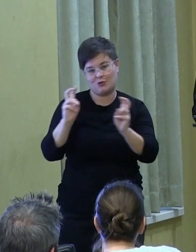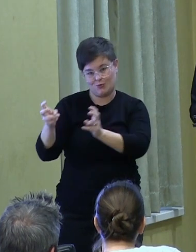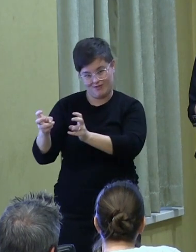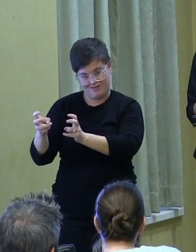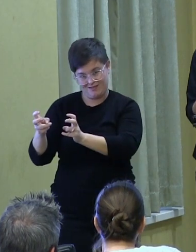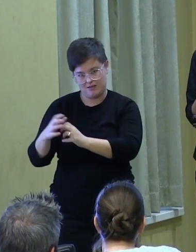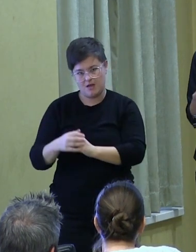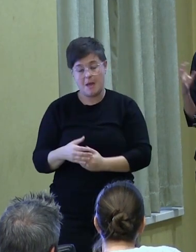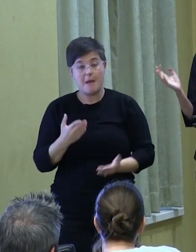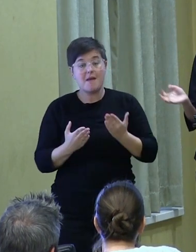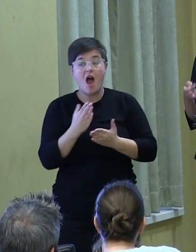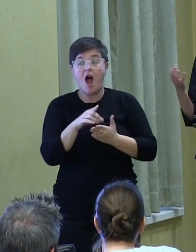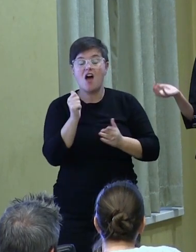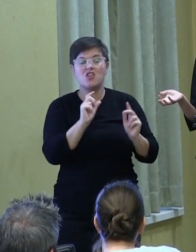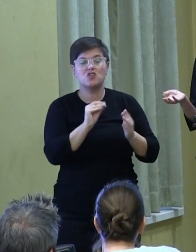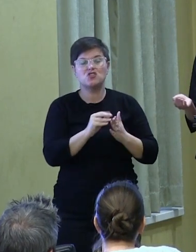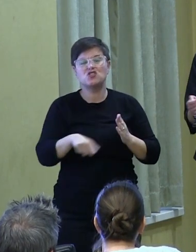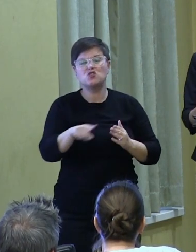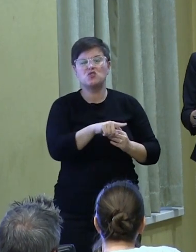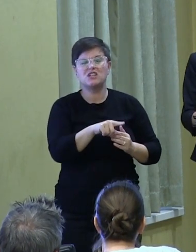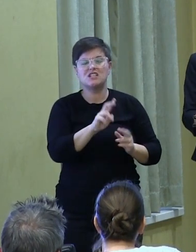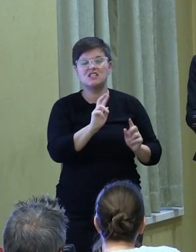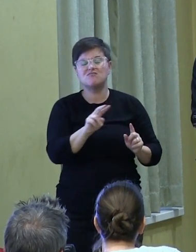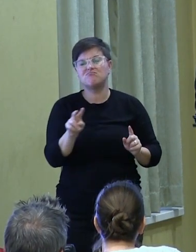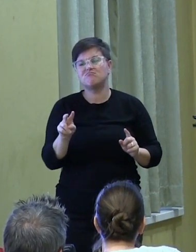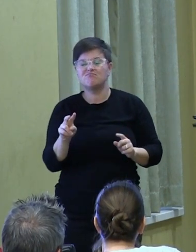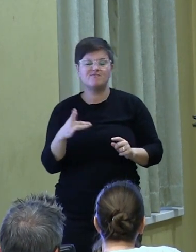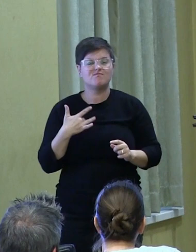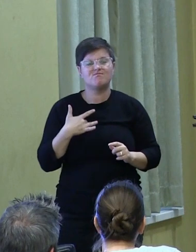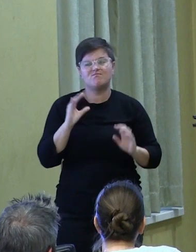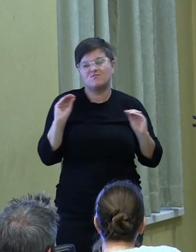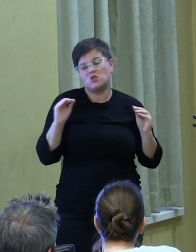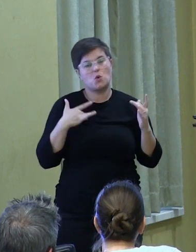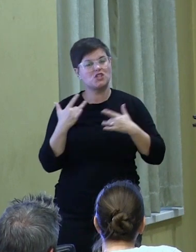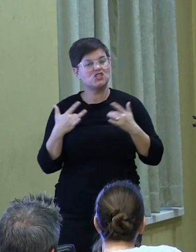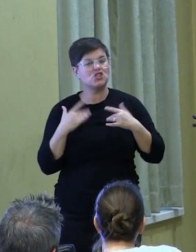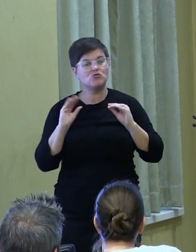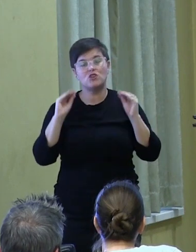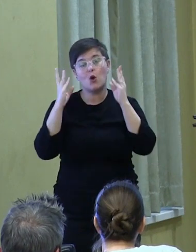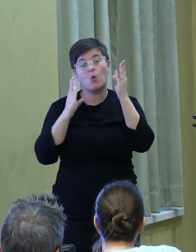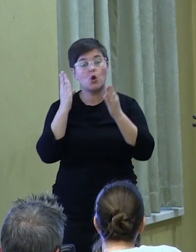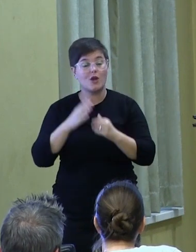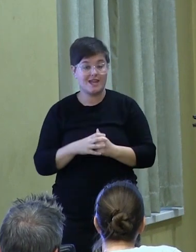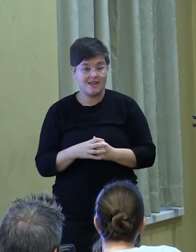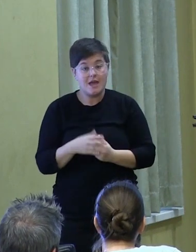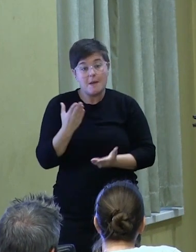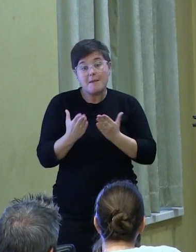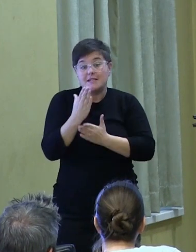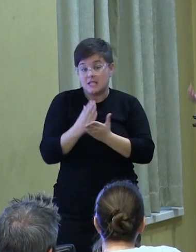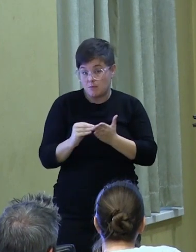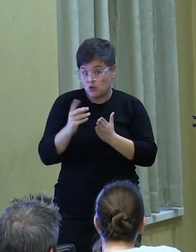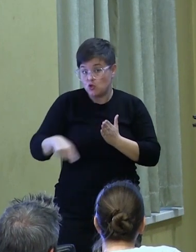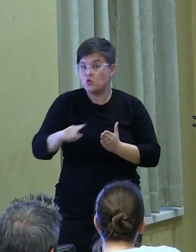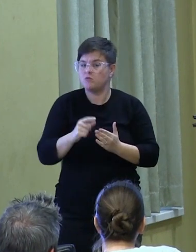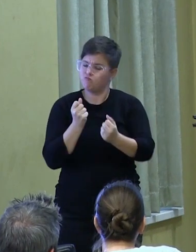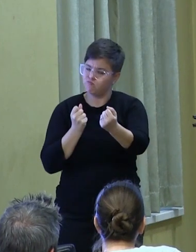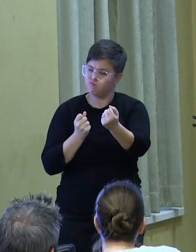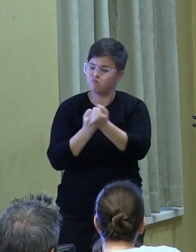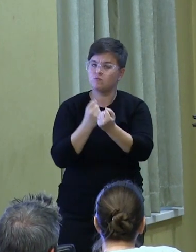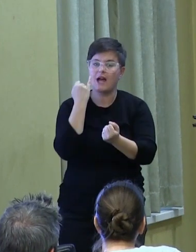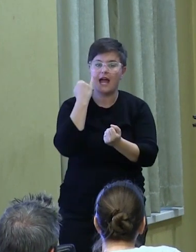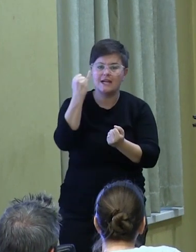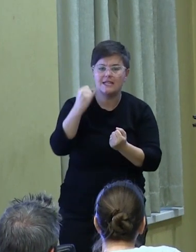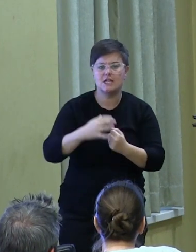While others might not see them as significant or worrisome at all. Some students may have legitimate reasons to support those